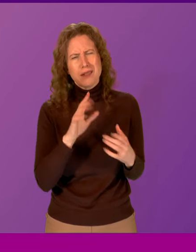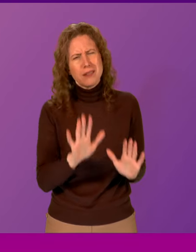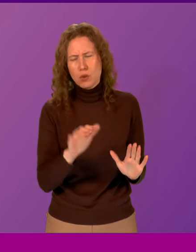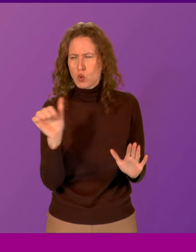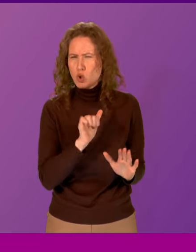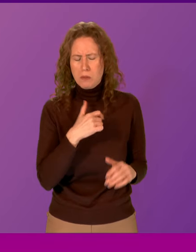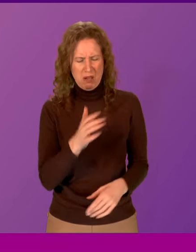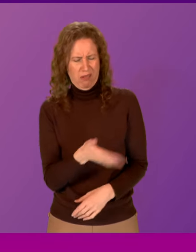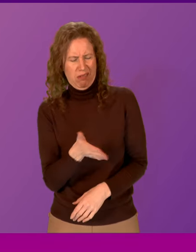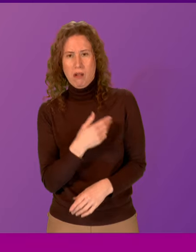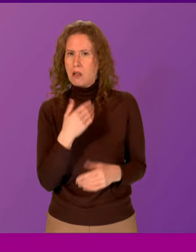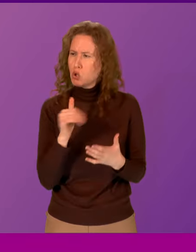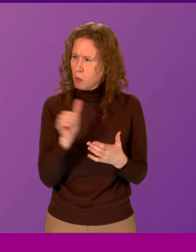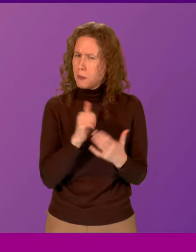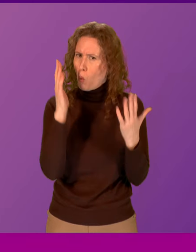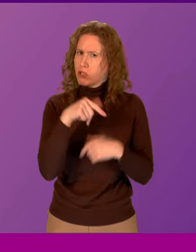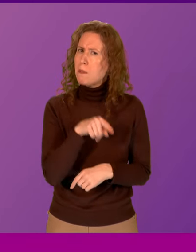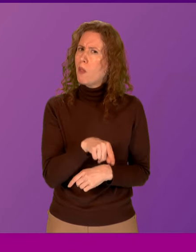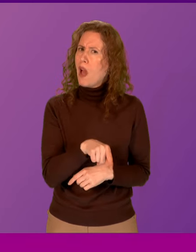concern to families across the country.